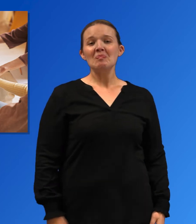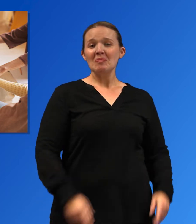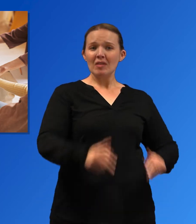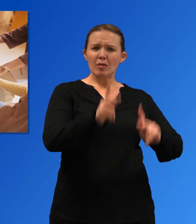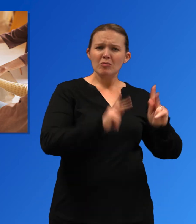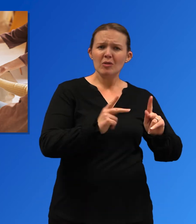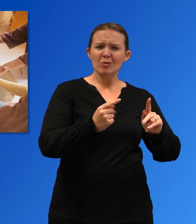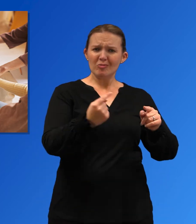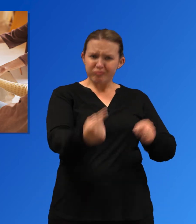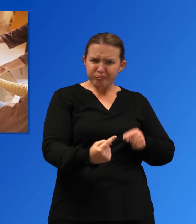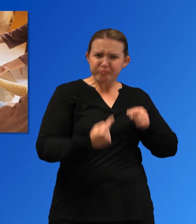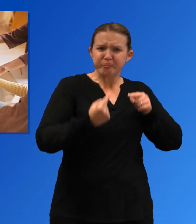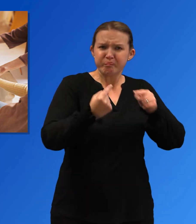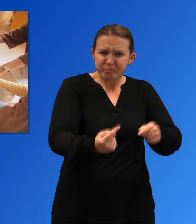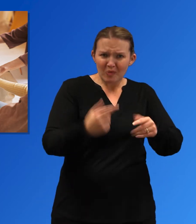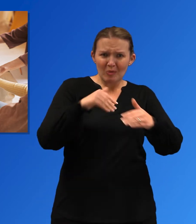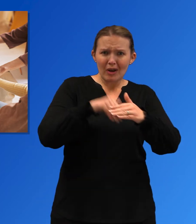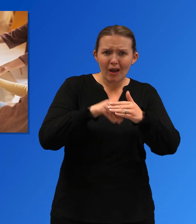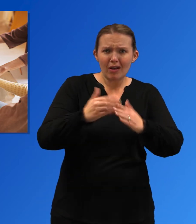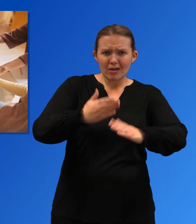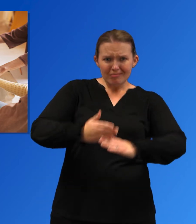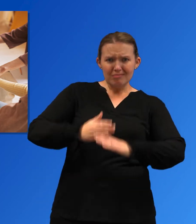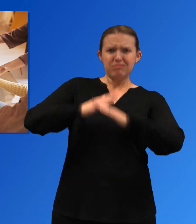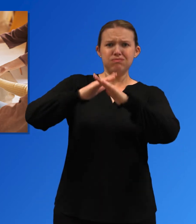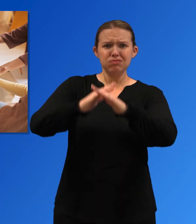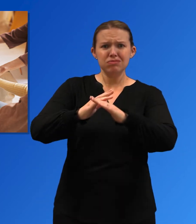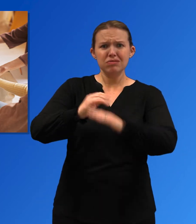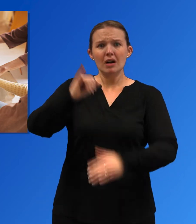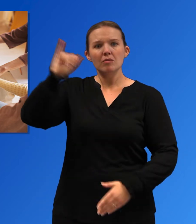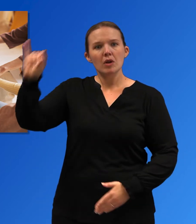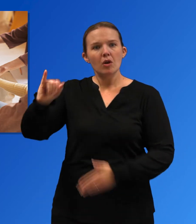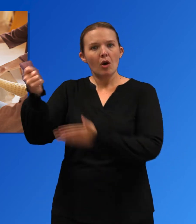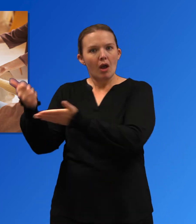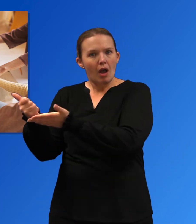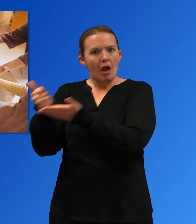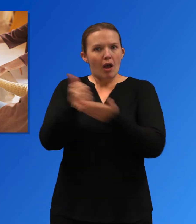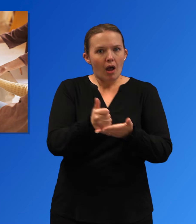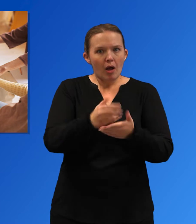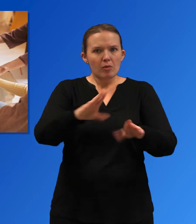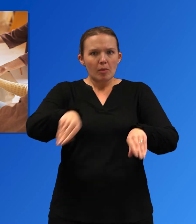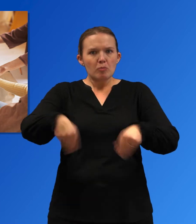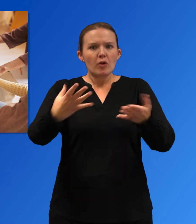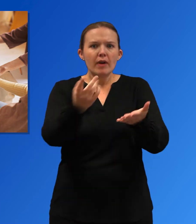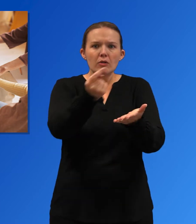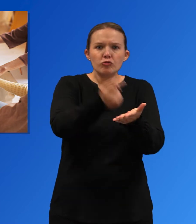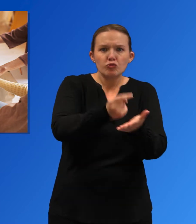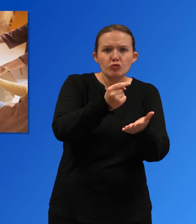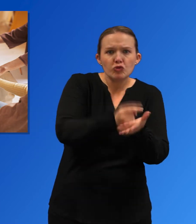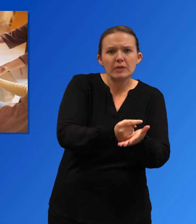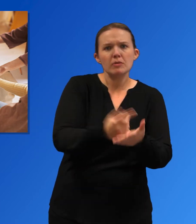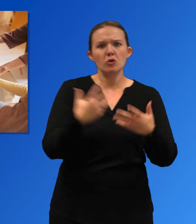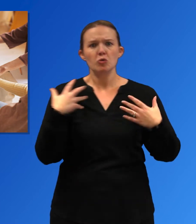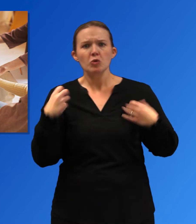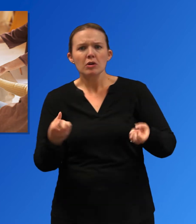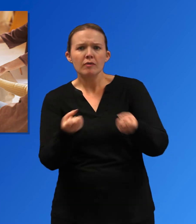deaths, such as expanding insurance coverage to help those who encounter barriers